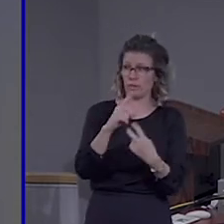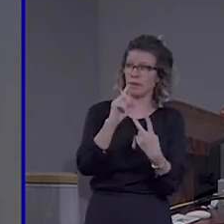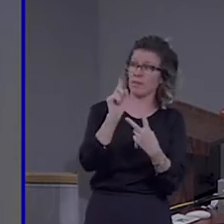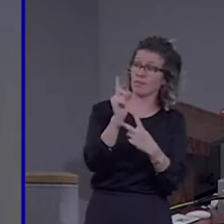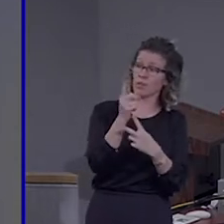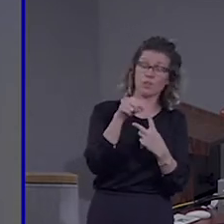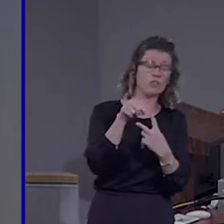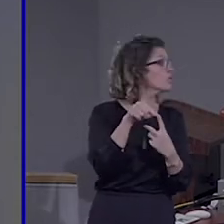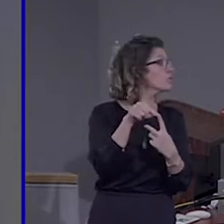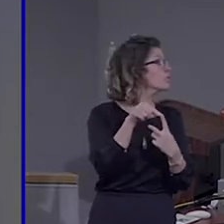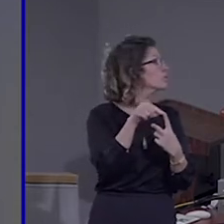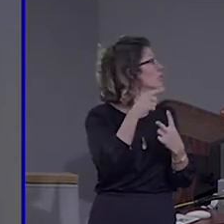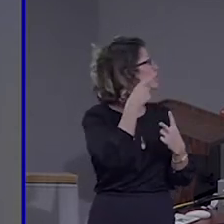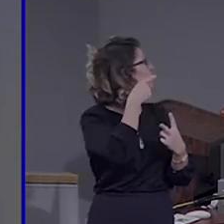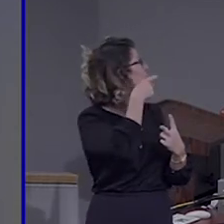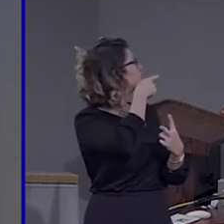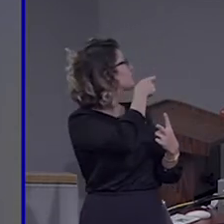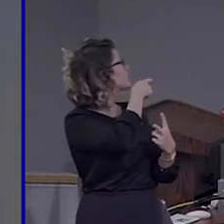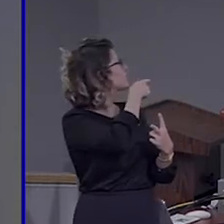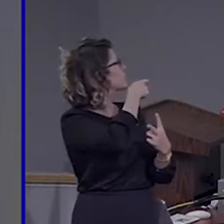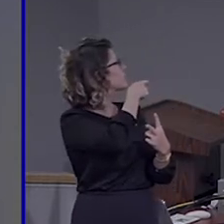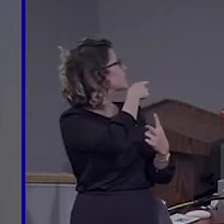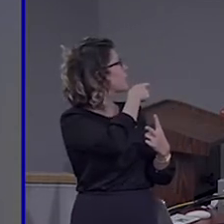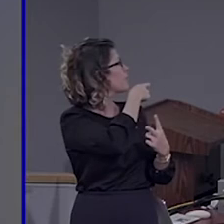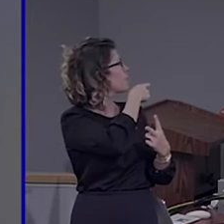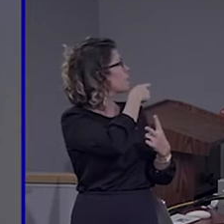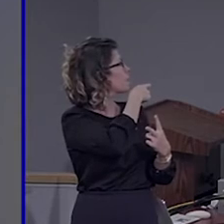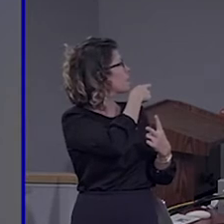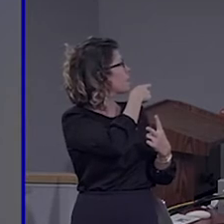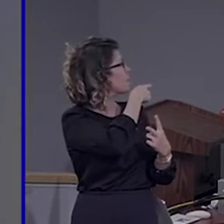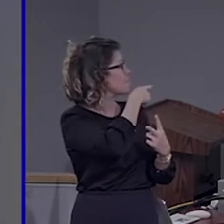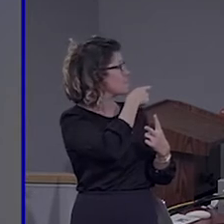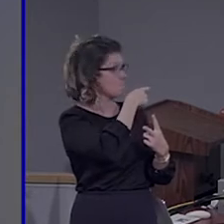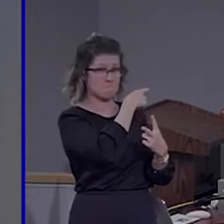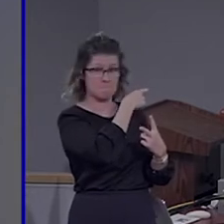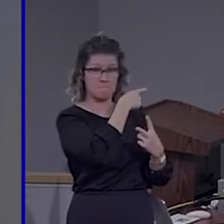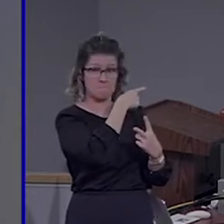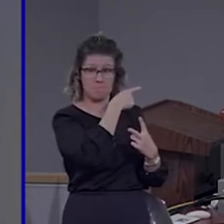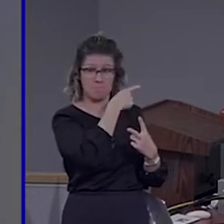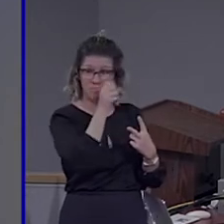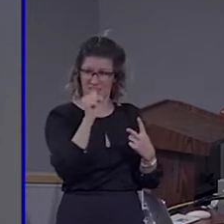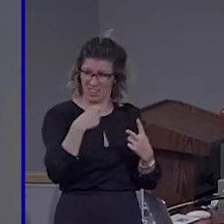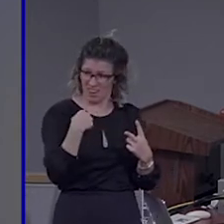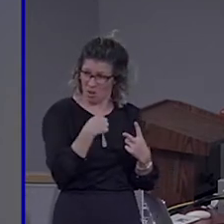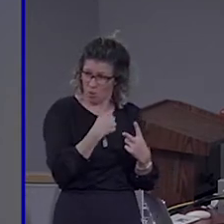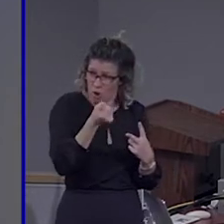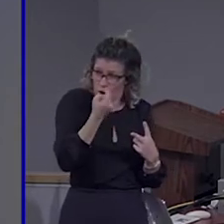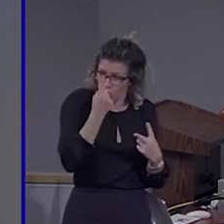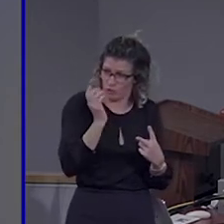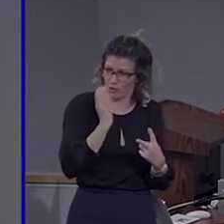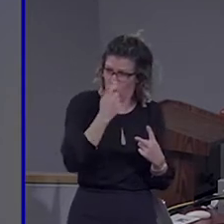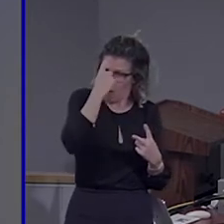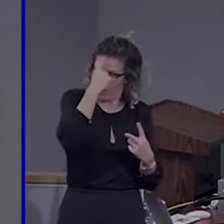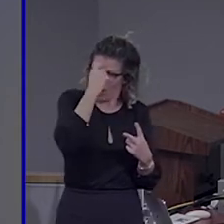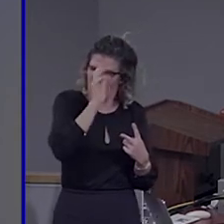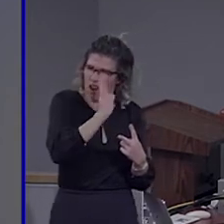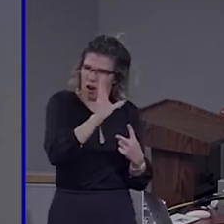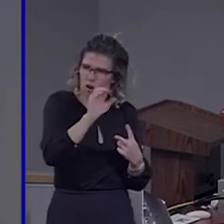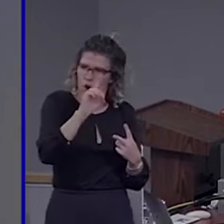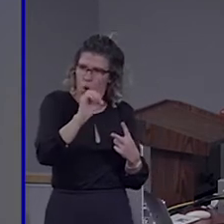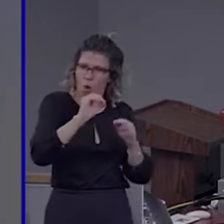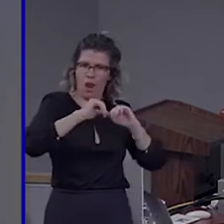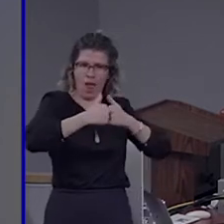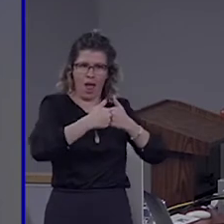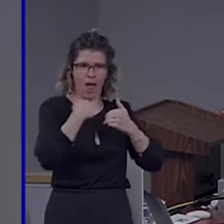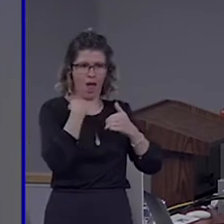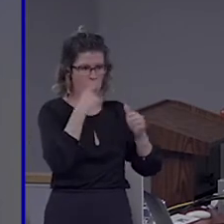can we monitor, or can we begin to understand the neural code for the constituent structures of language